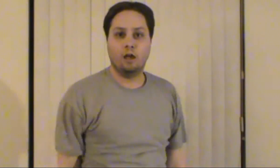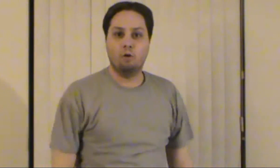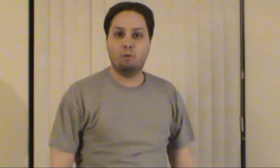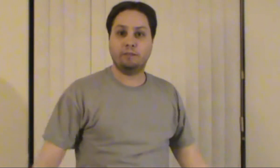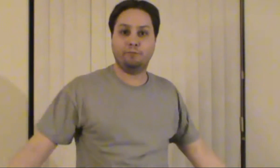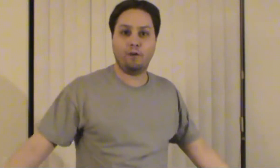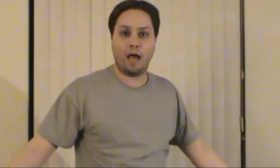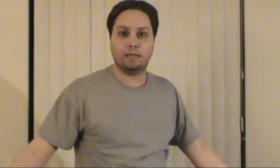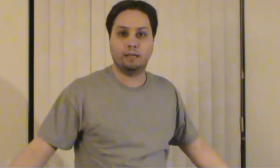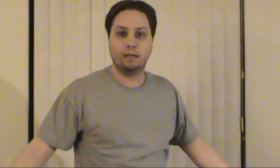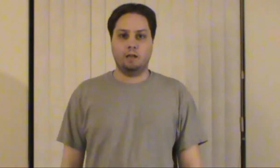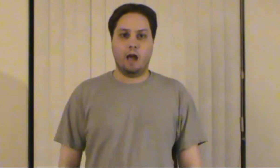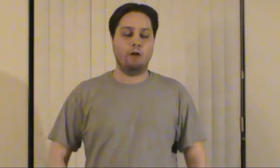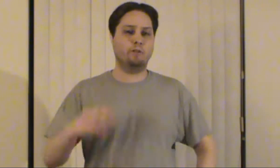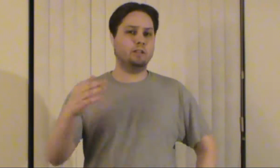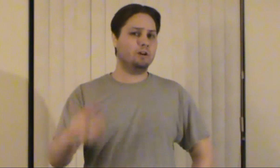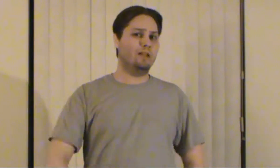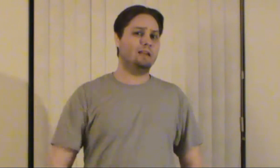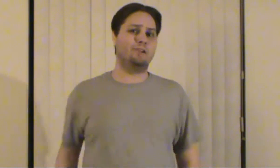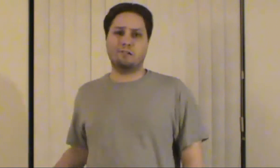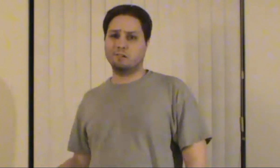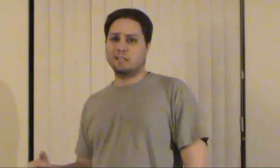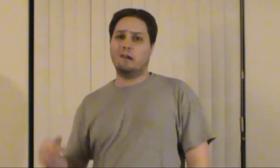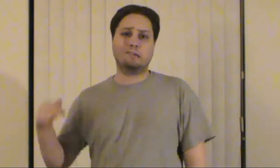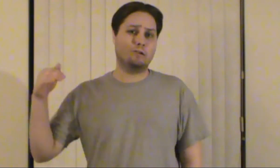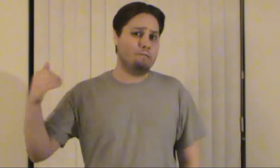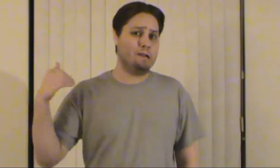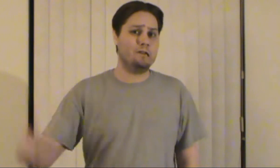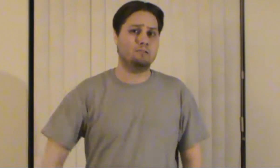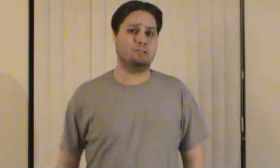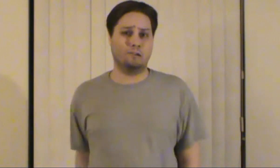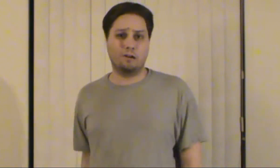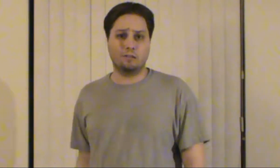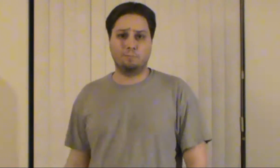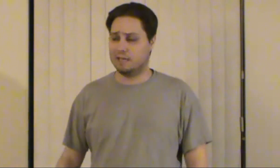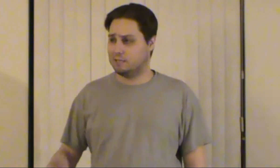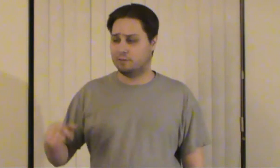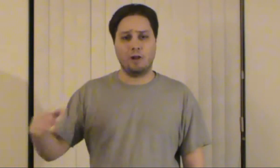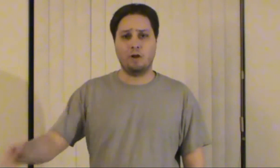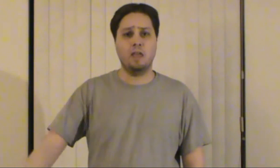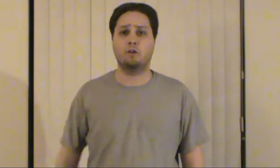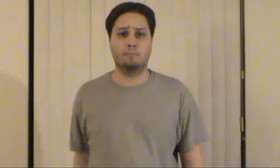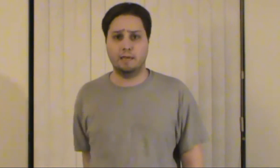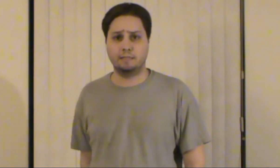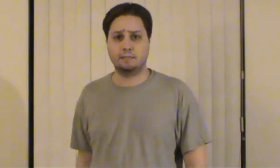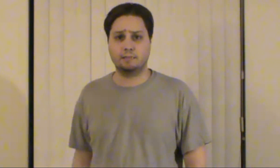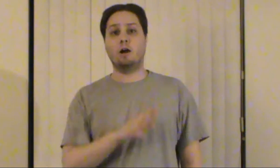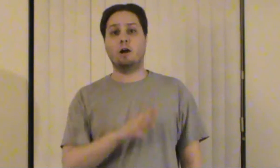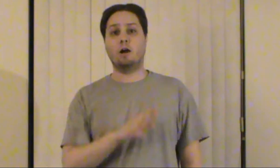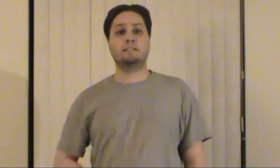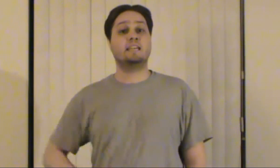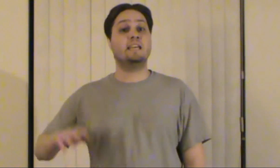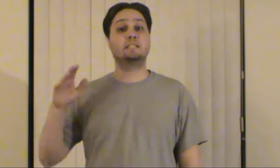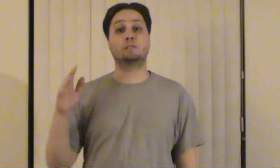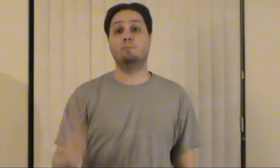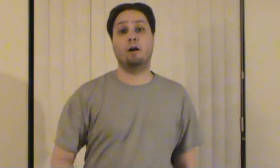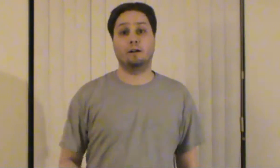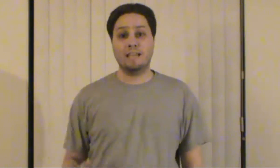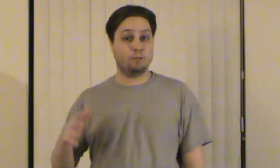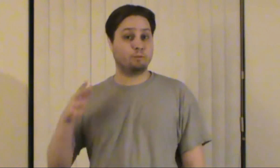what the fuck I really don't like Garner's character when he goes to earth because it's very hit or miss on Mars he's smart he